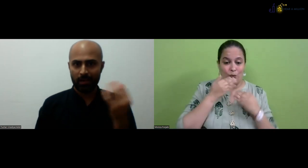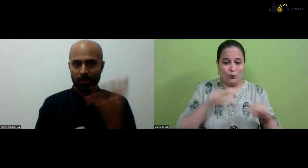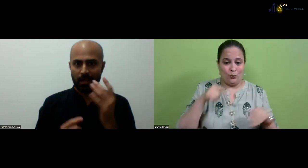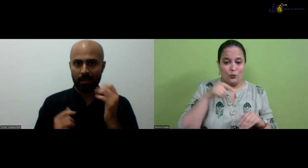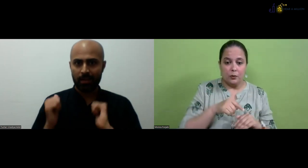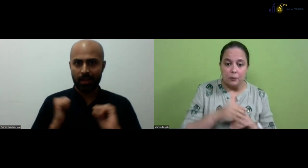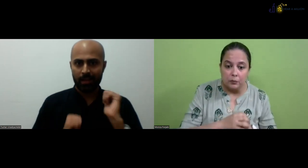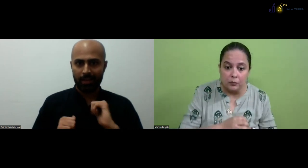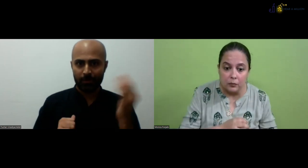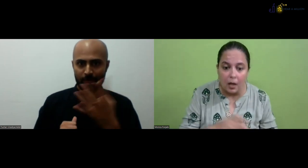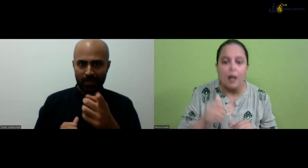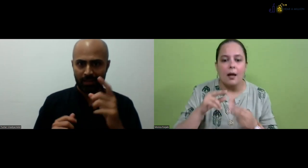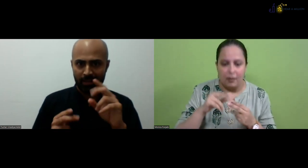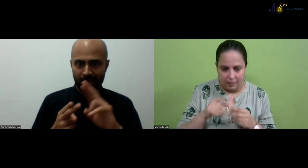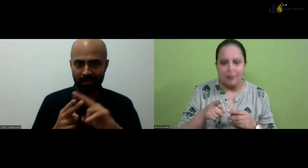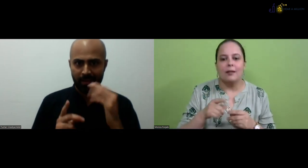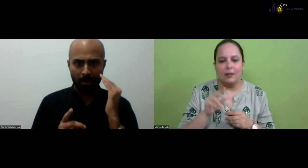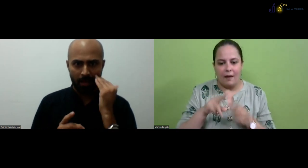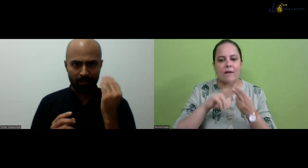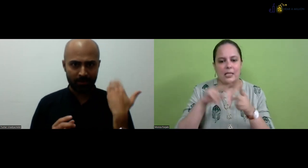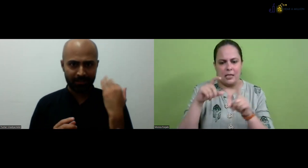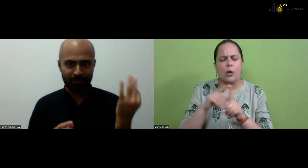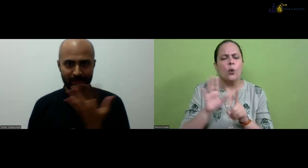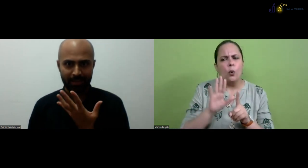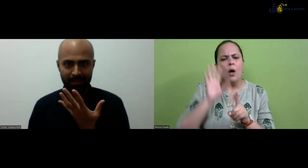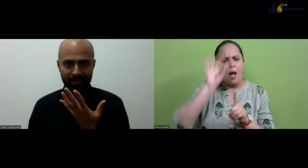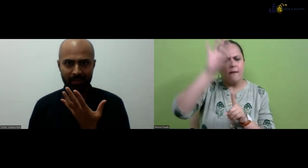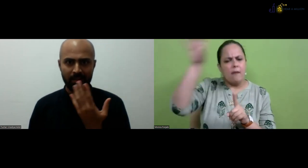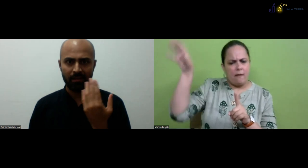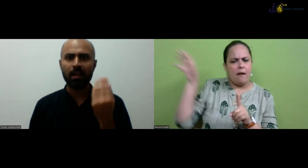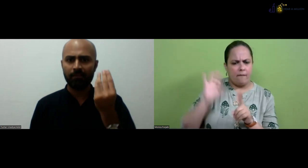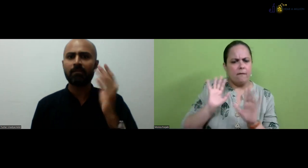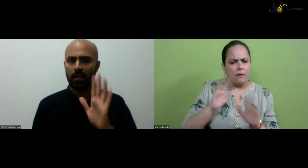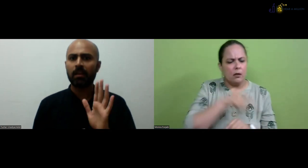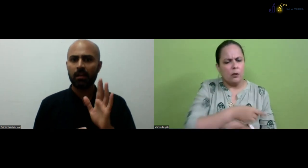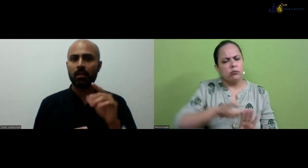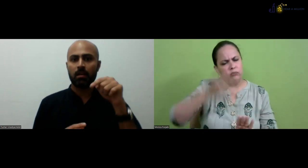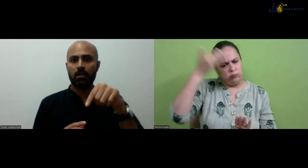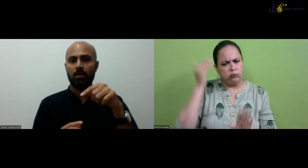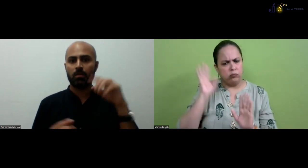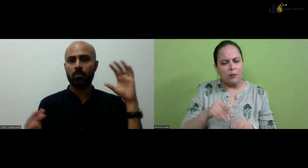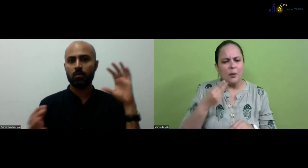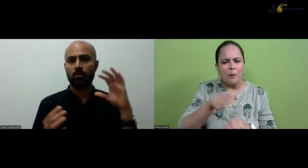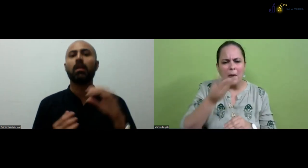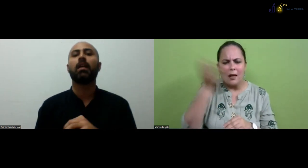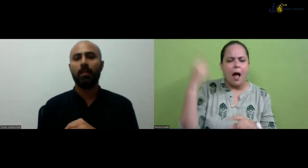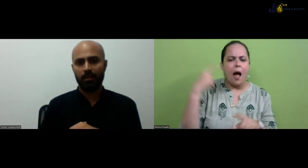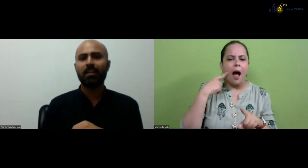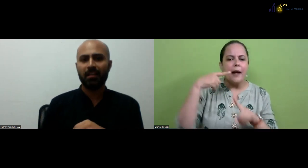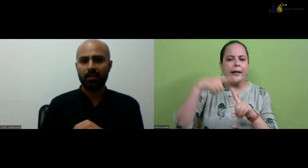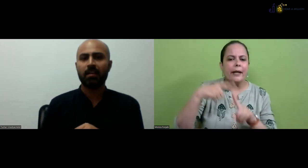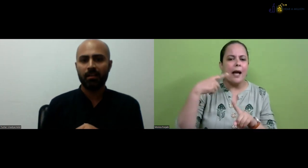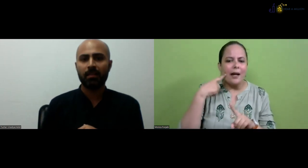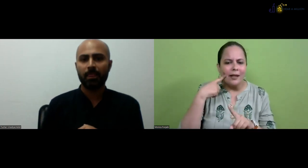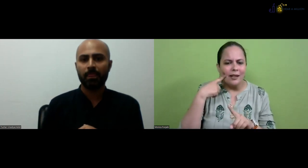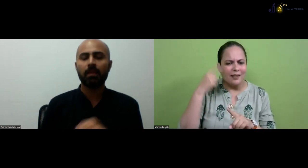these categories. So something new, the fashion designing, some new course has been. No, that was